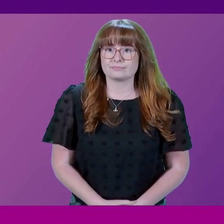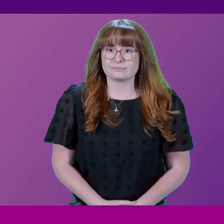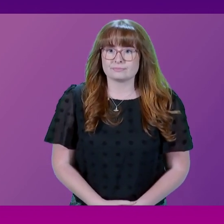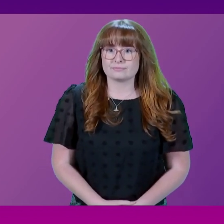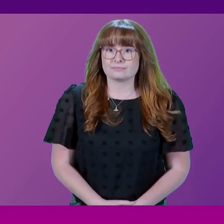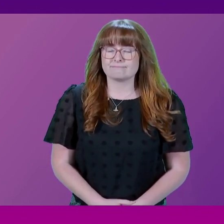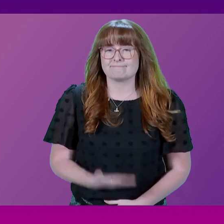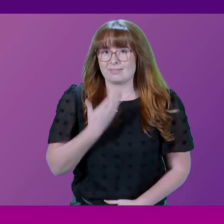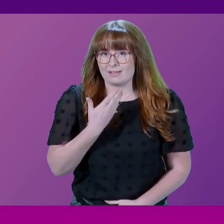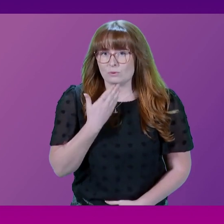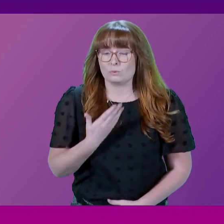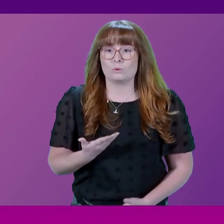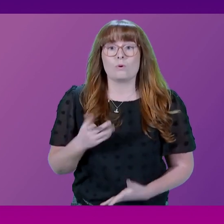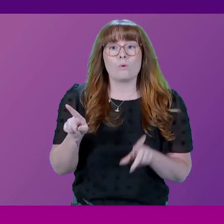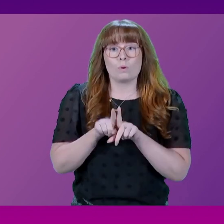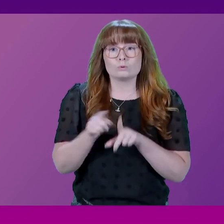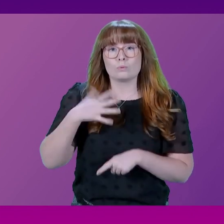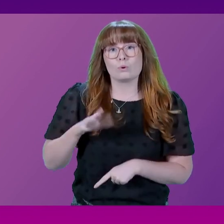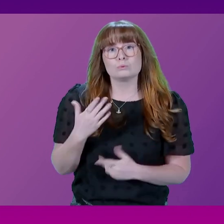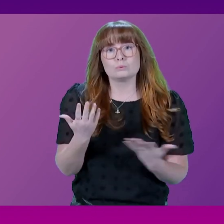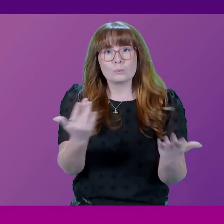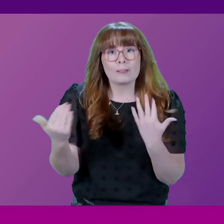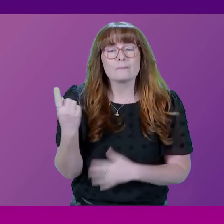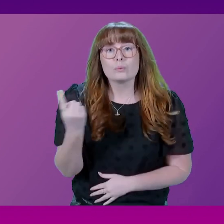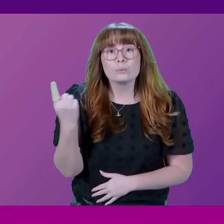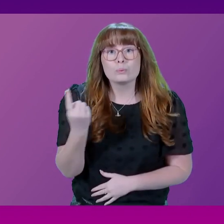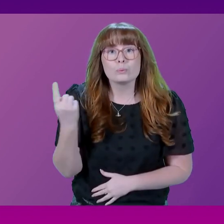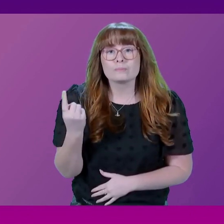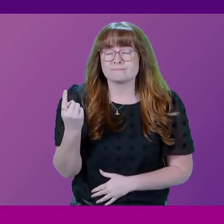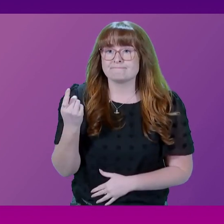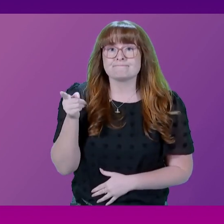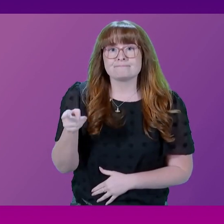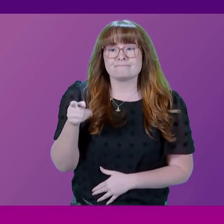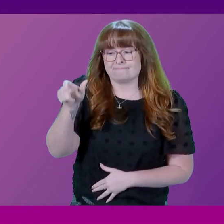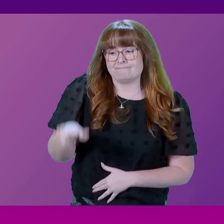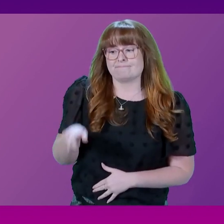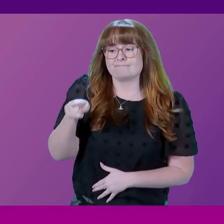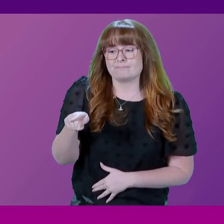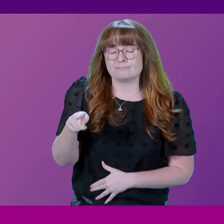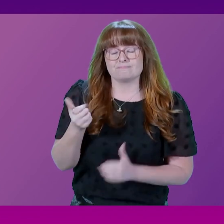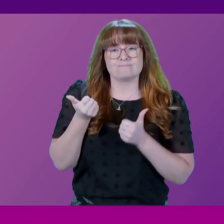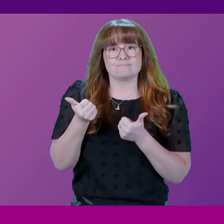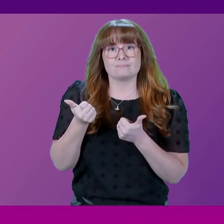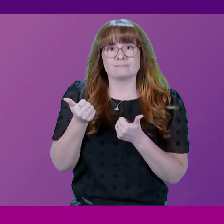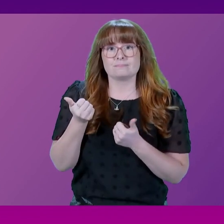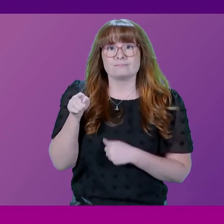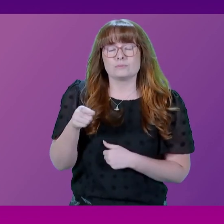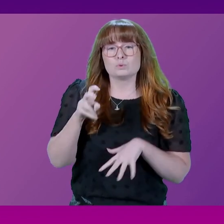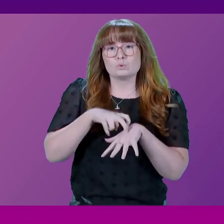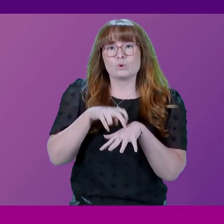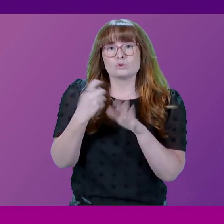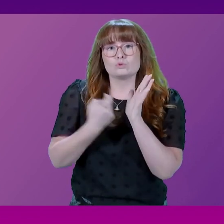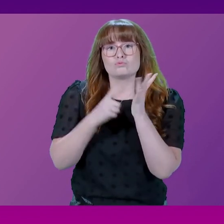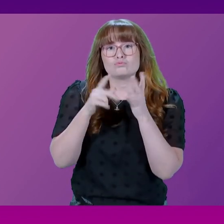Thank you. And I would also invite members to join me in welcoming His Excellency, Dr. Robert